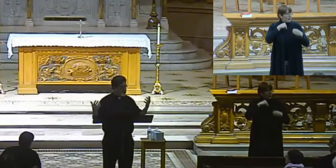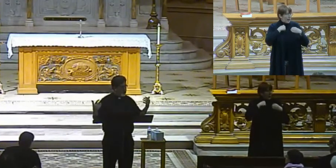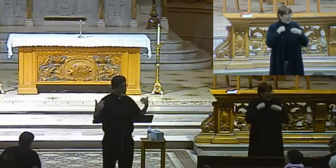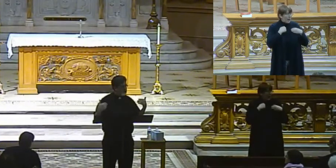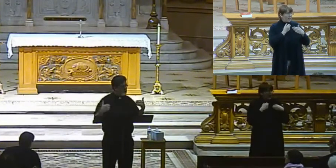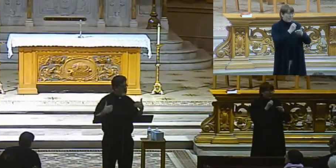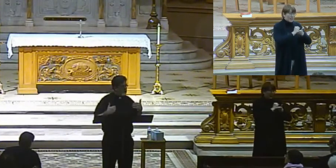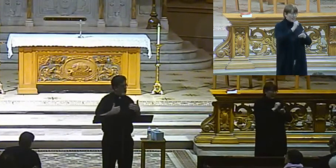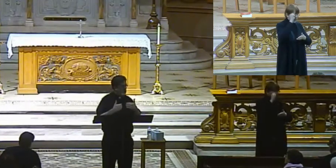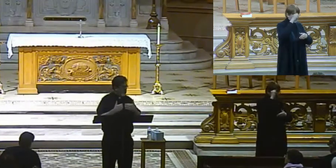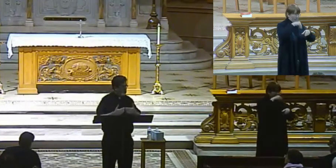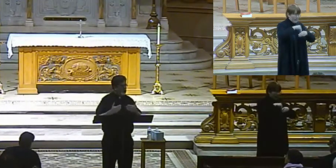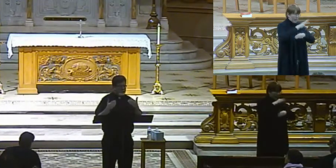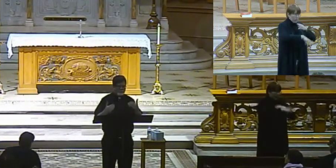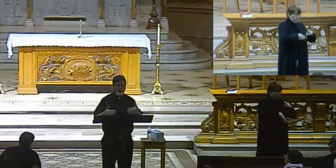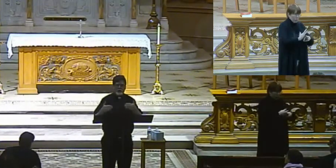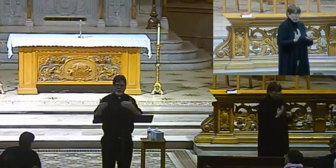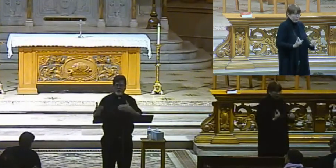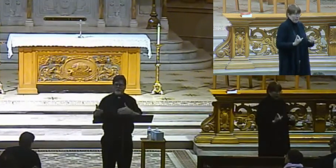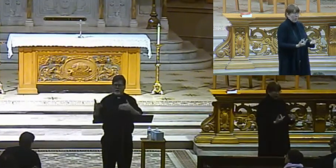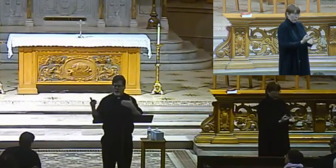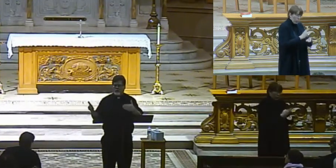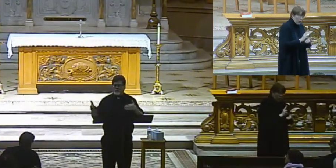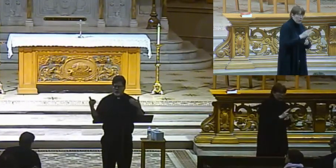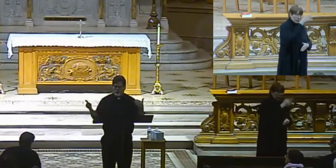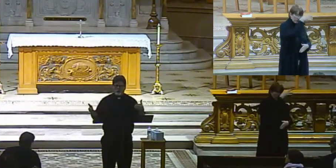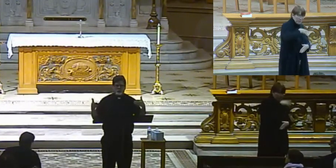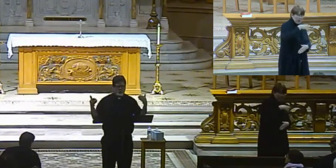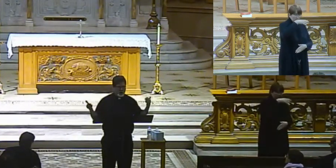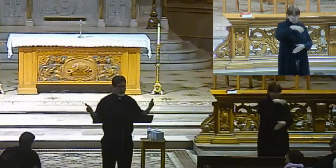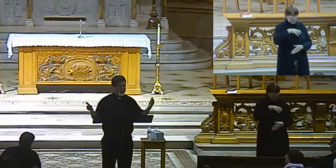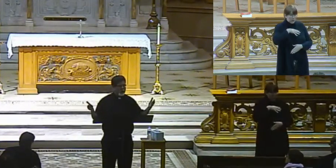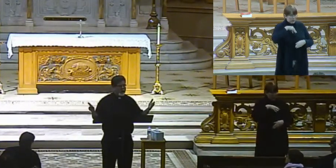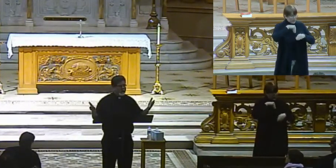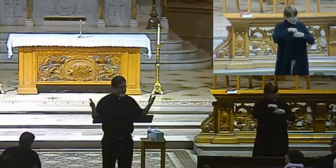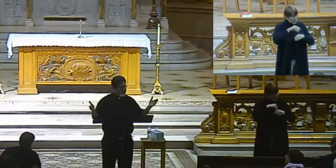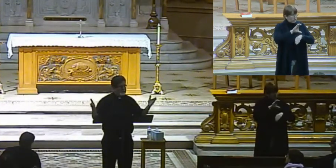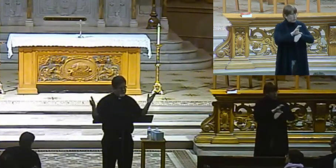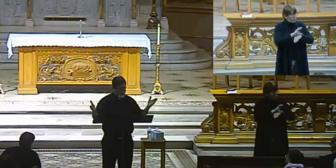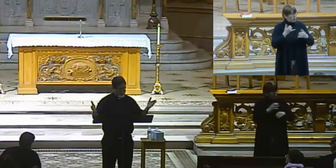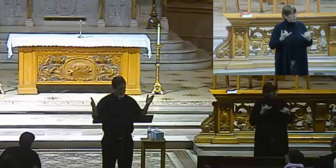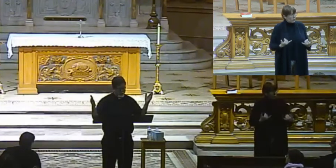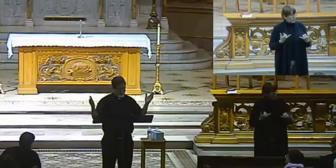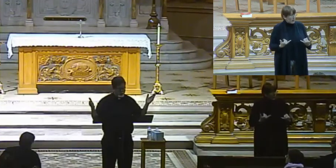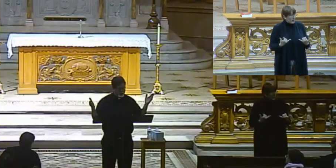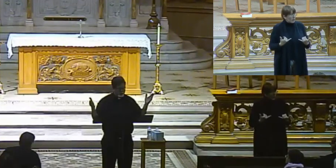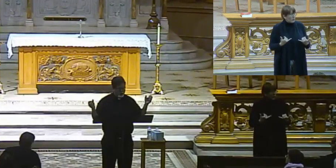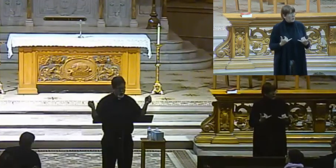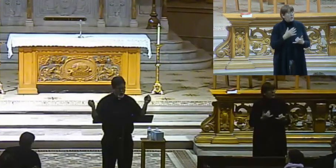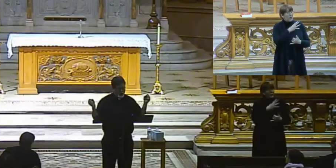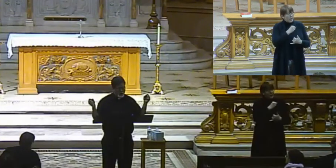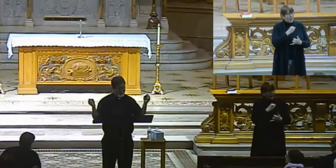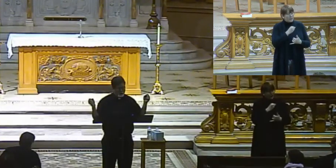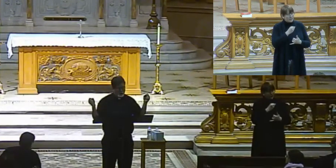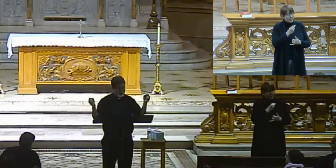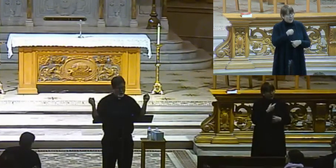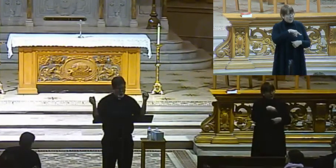world today. There are holy men and women in the church today and they make the church